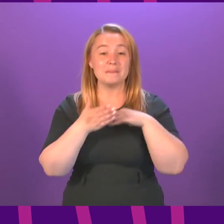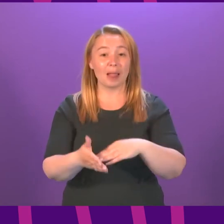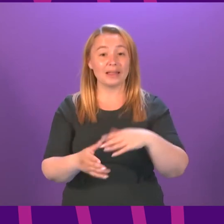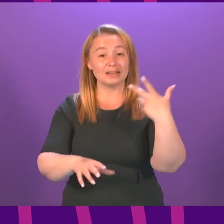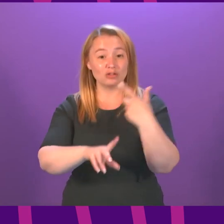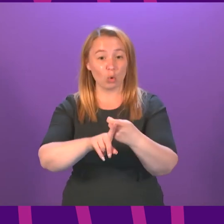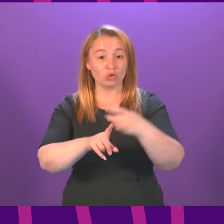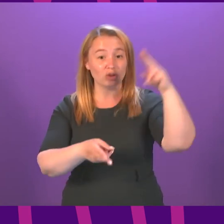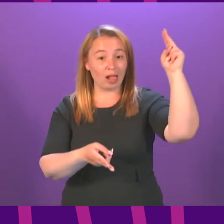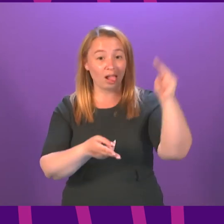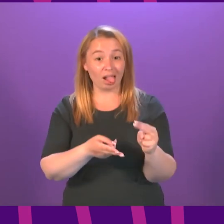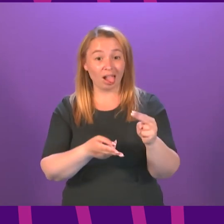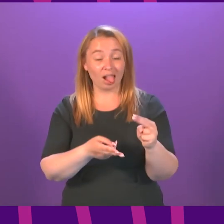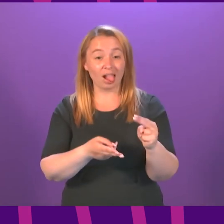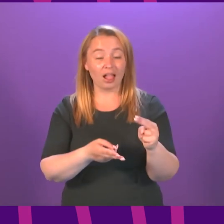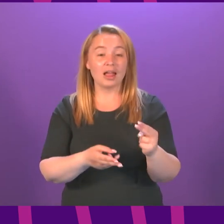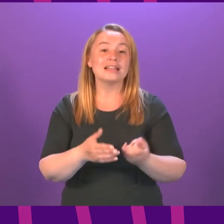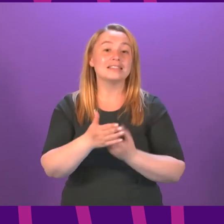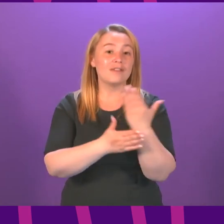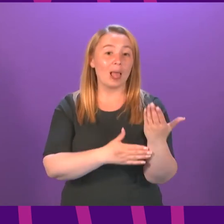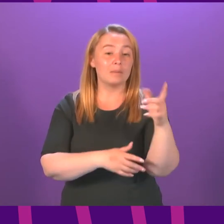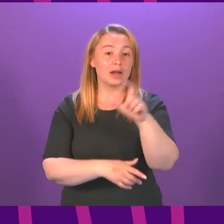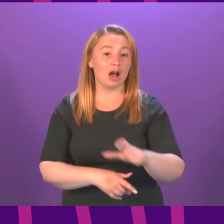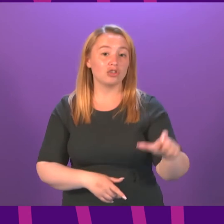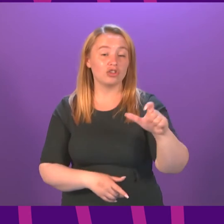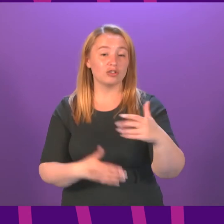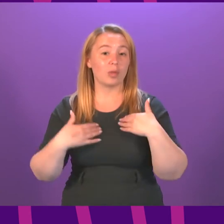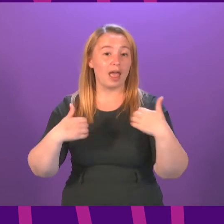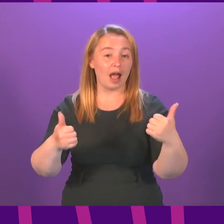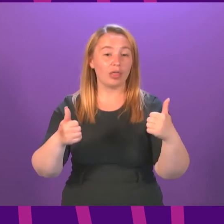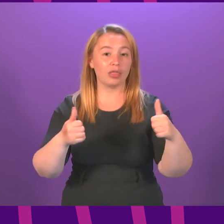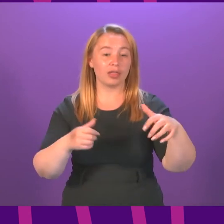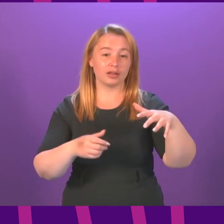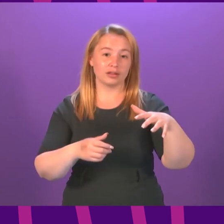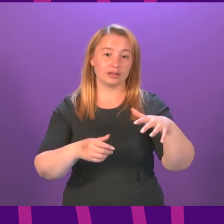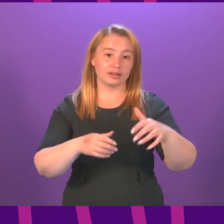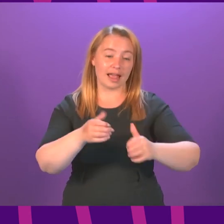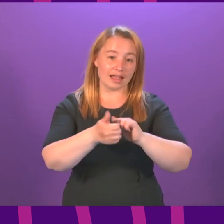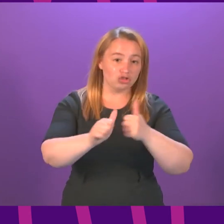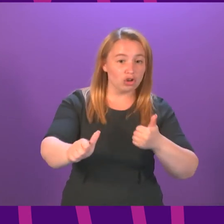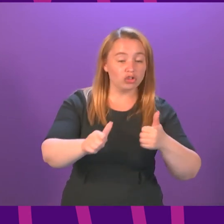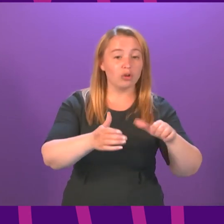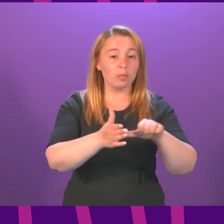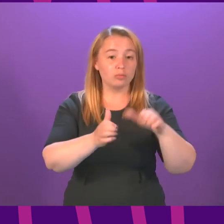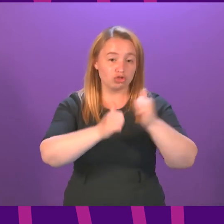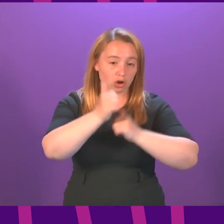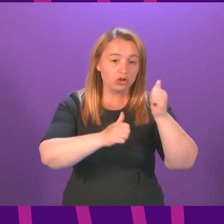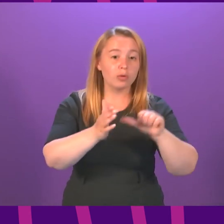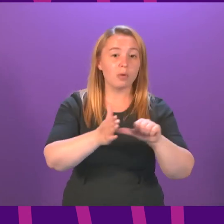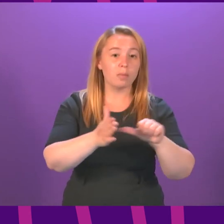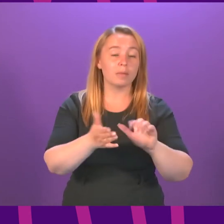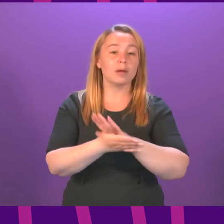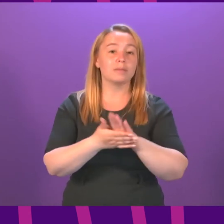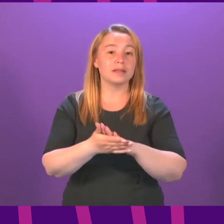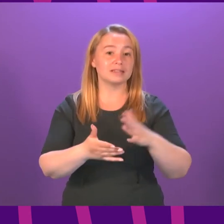needs to be and if developing countries with more limited health infrastructure get large numbers of vaccine doses late that won't lead to